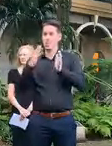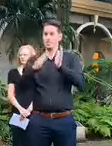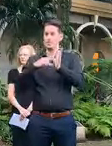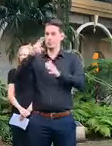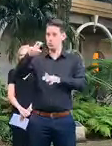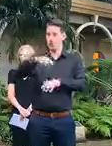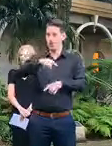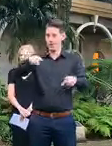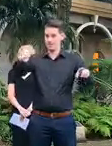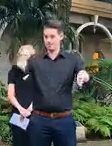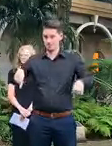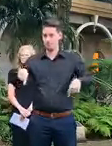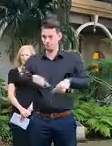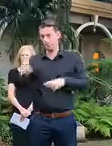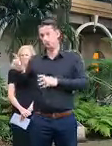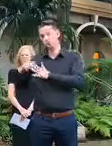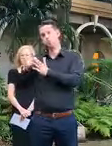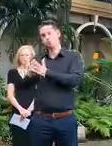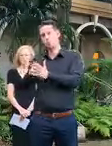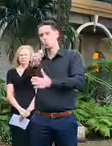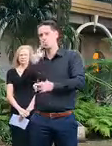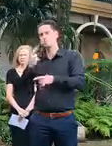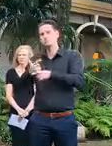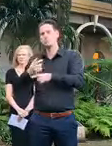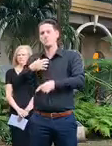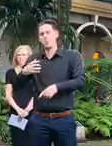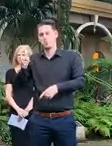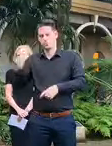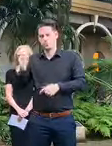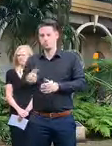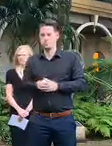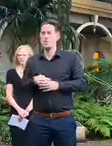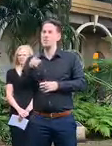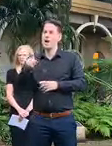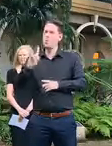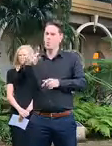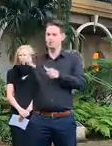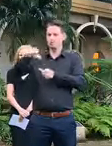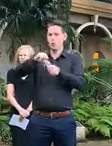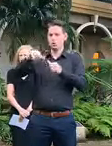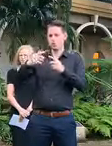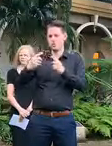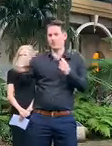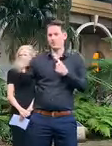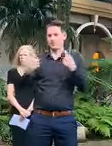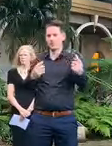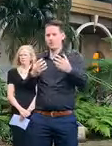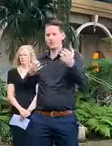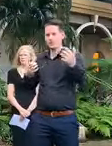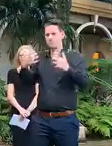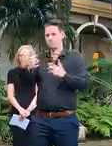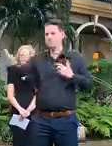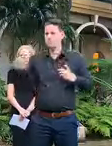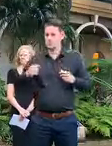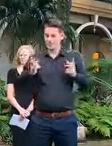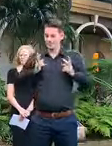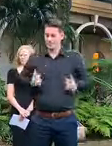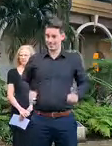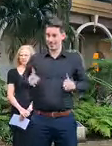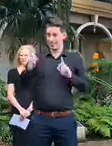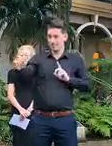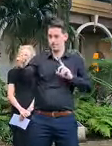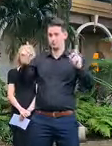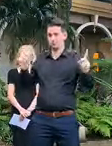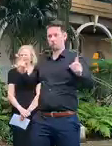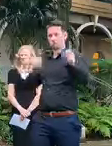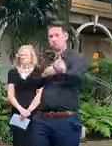Dr Young will address in more details. This is about social distancing, this is about being physically away